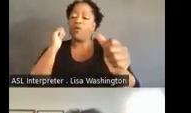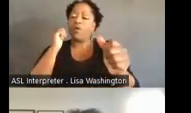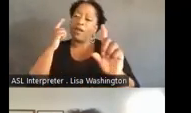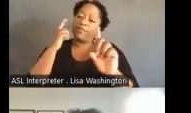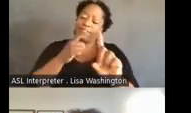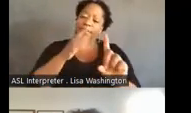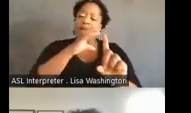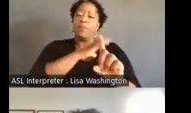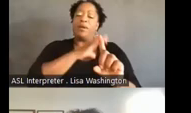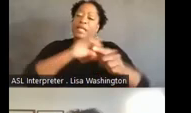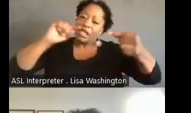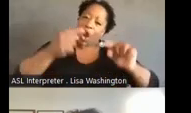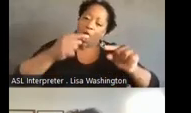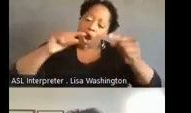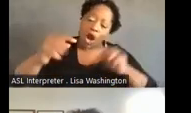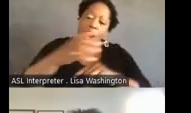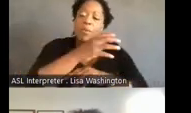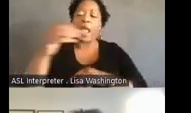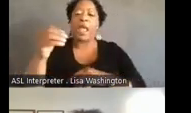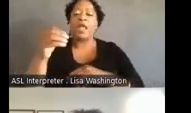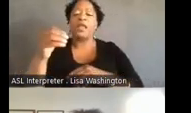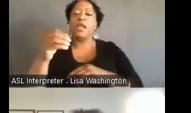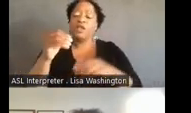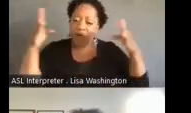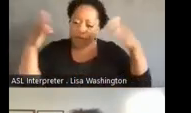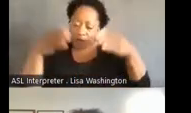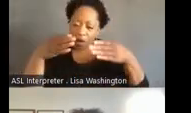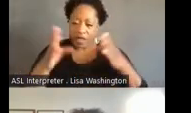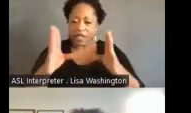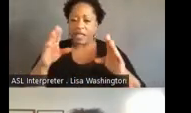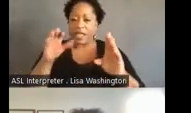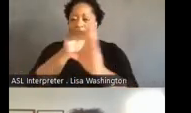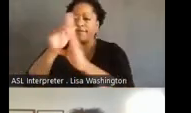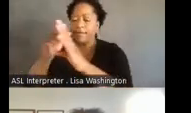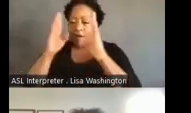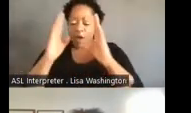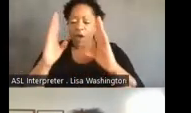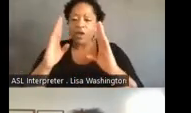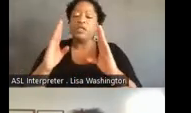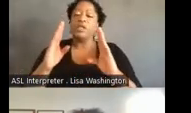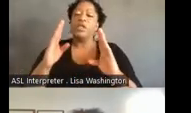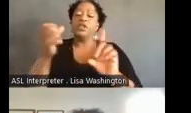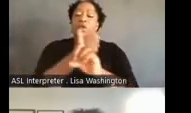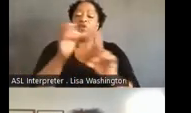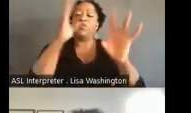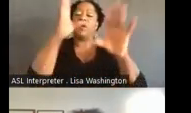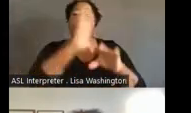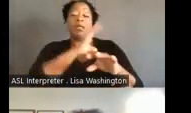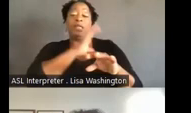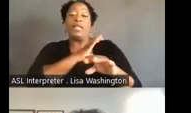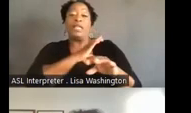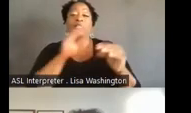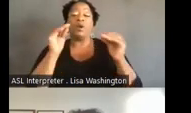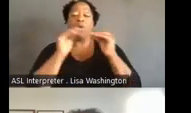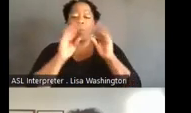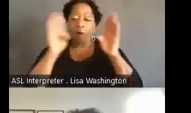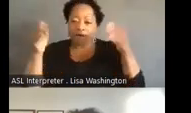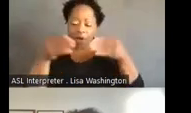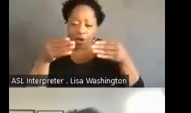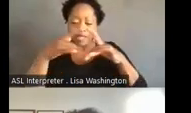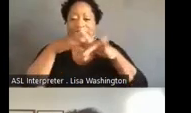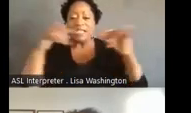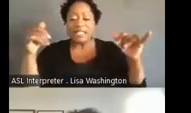policing harms, but also to draw attention to the violence of police and more generally, while advocating for what neighborhoods